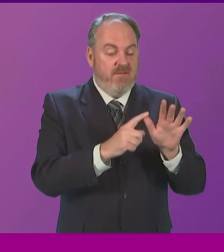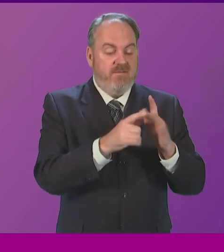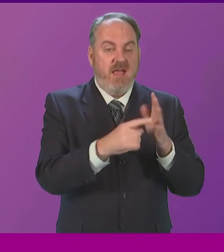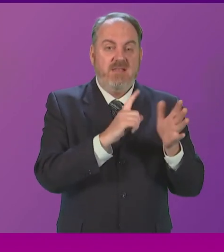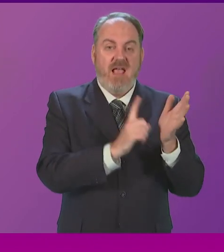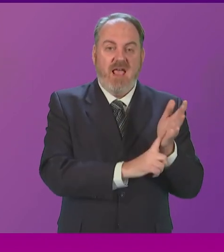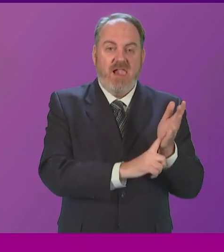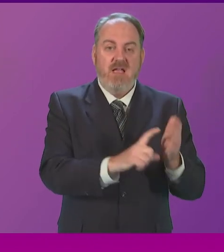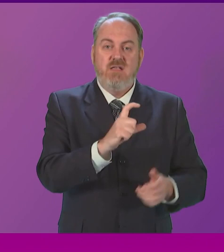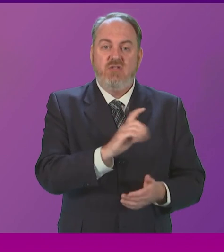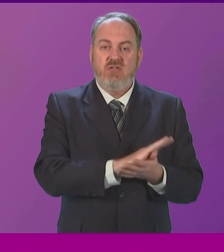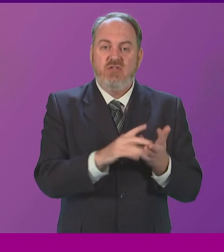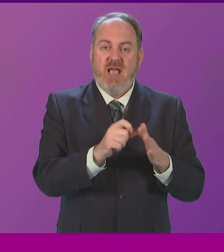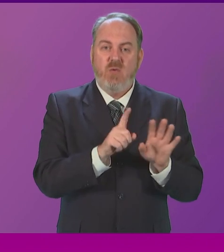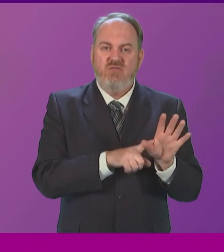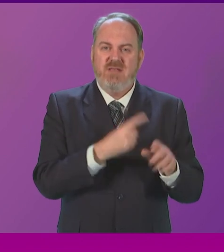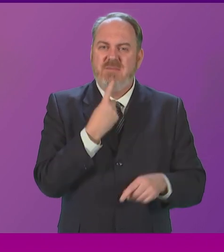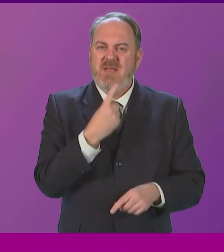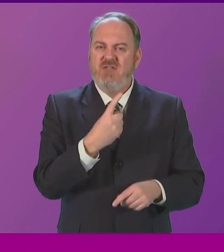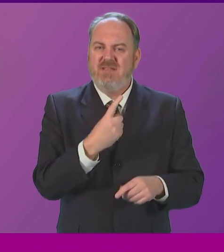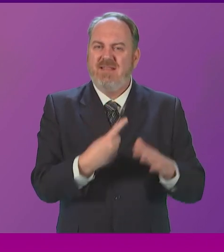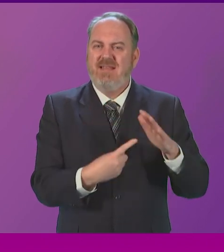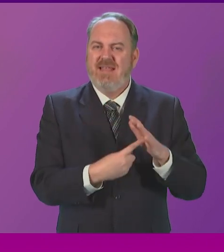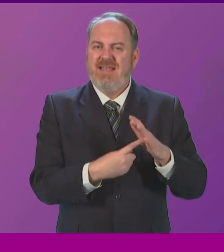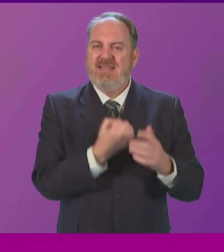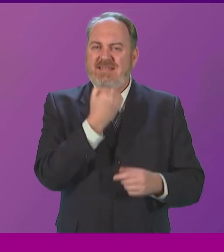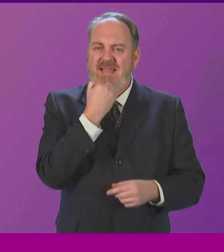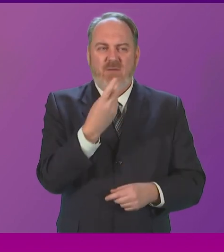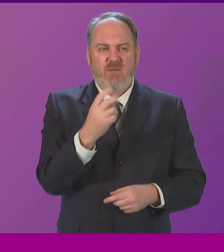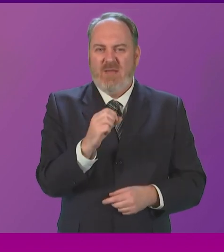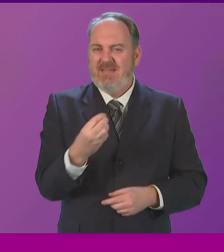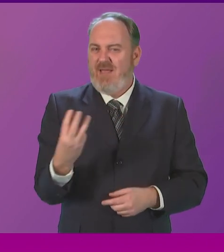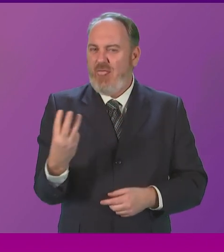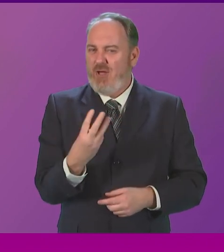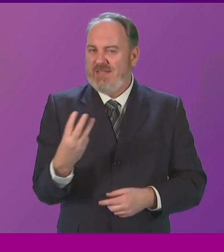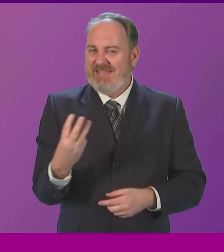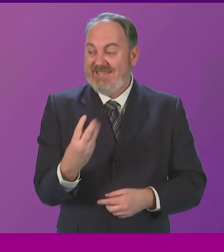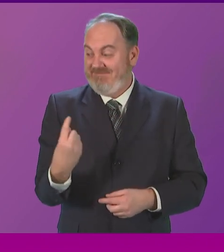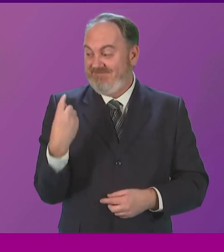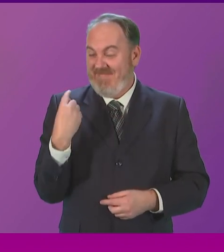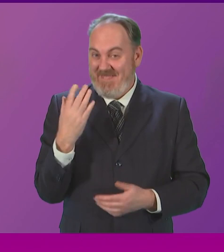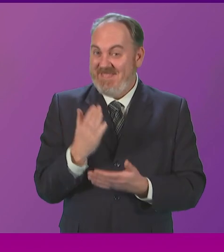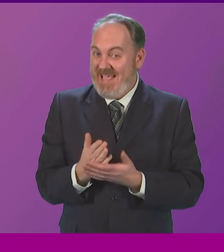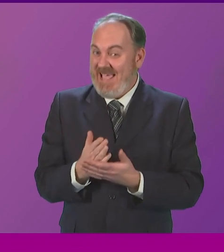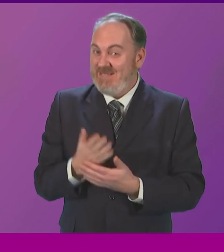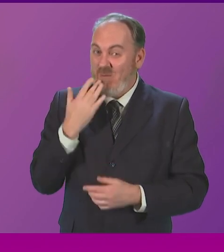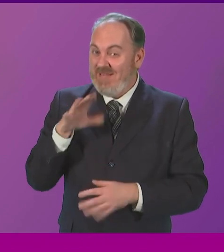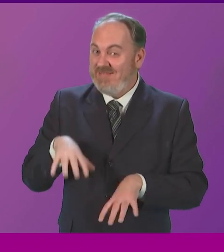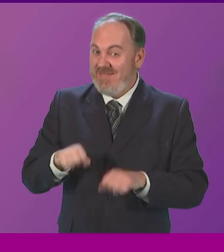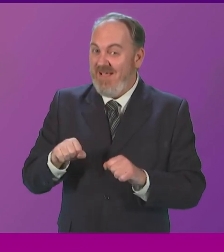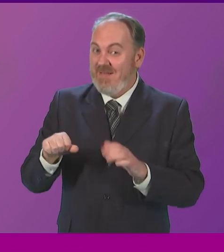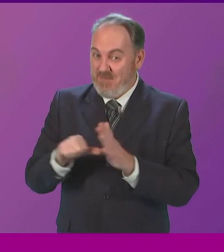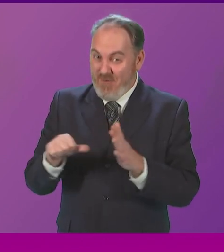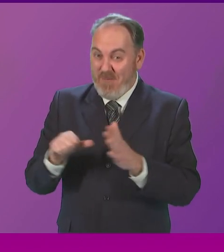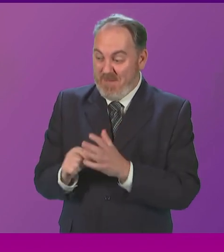mentioned the key date of 2013 for being when we started to see life expectancy reduce in Scotland.